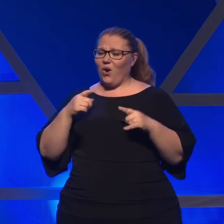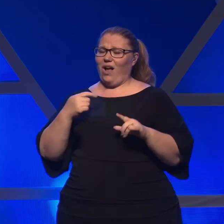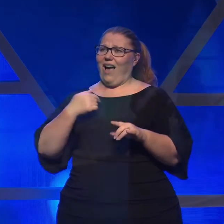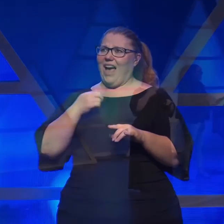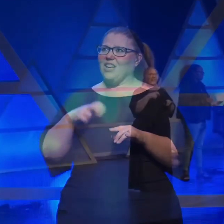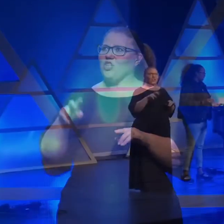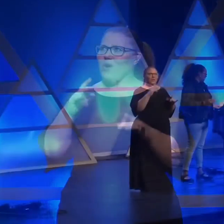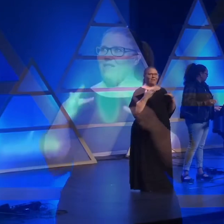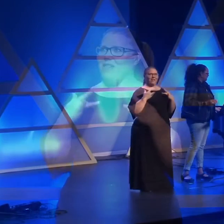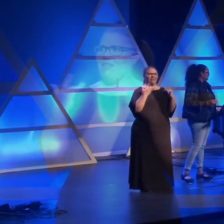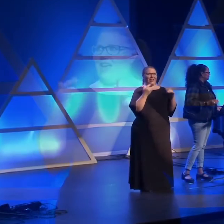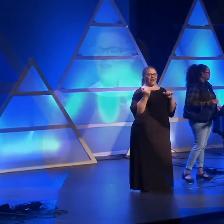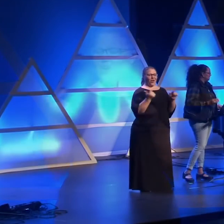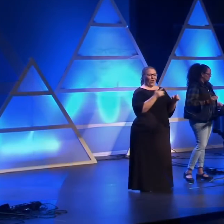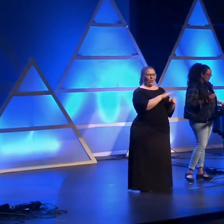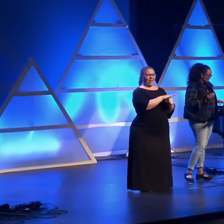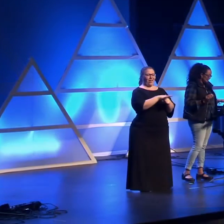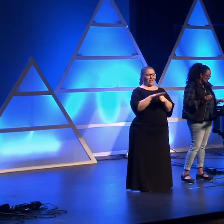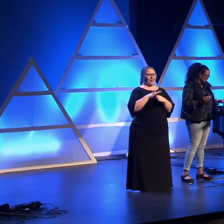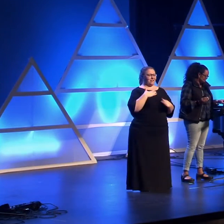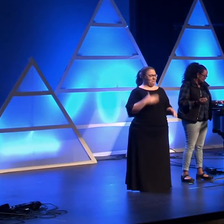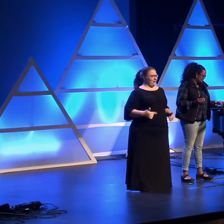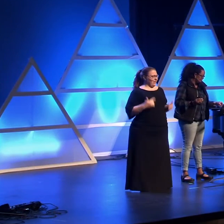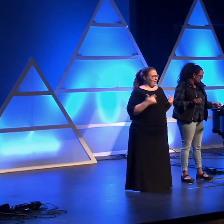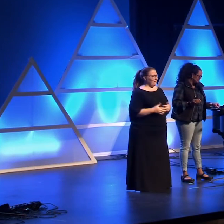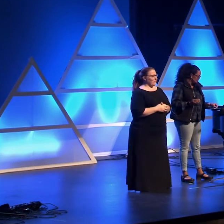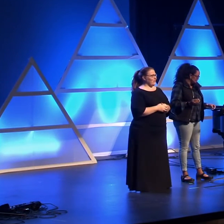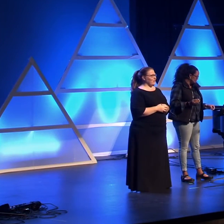in every area of my life.